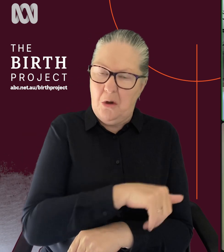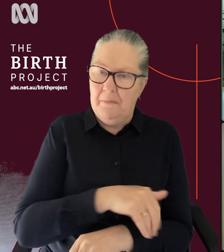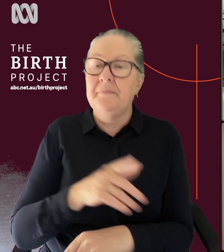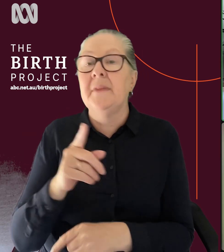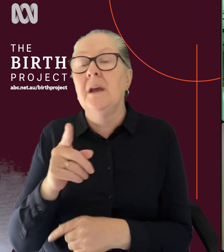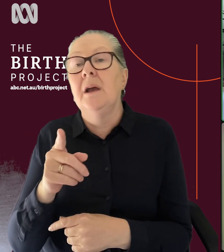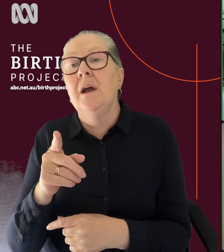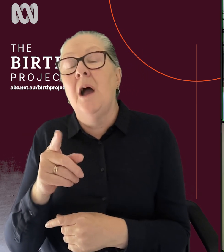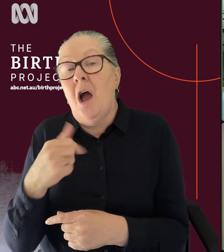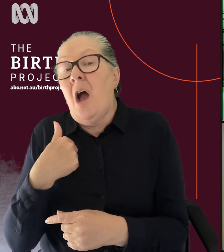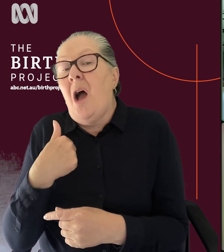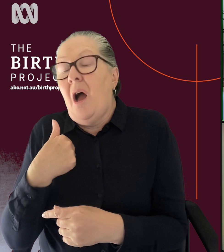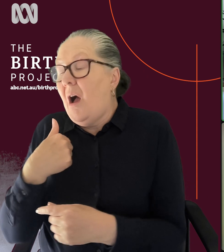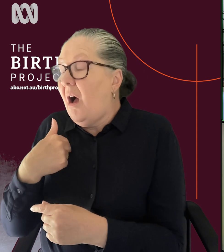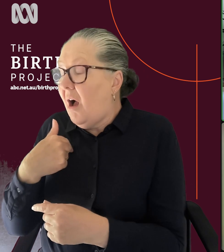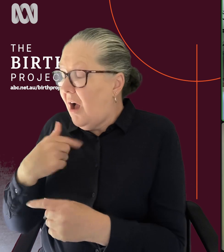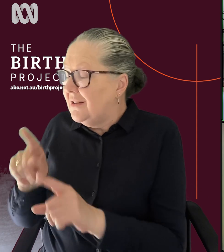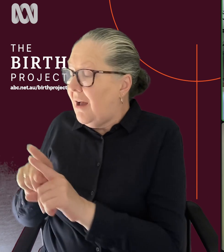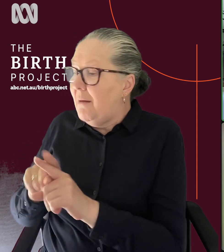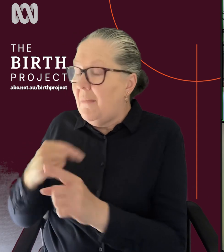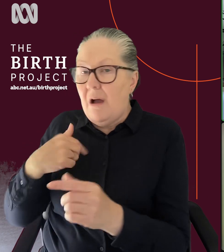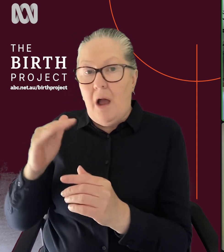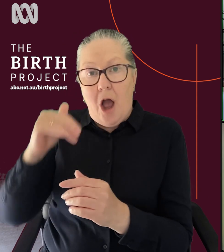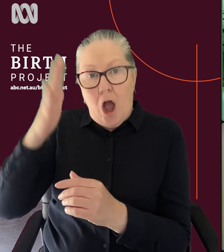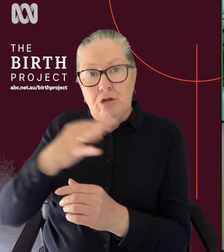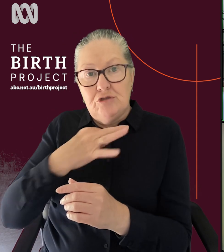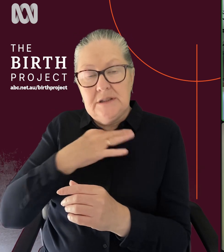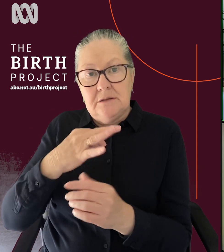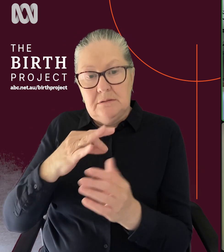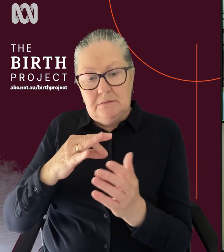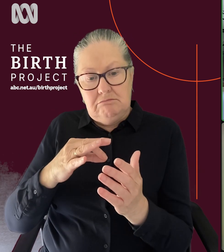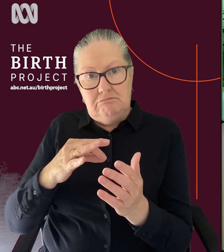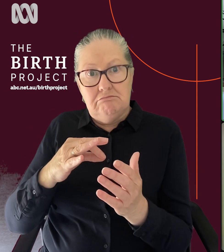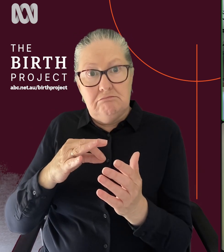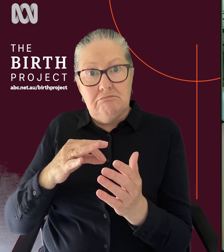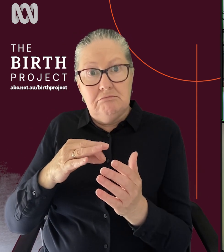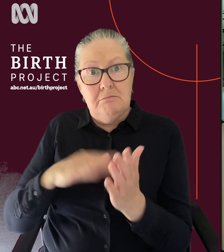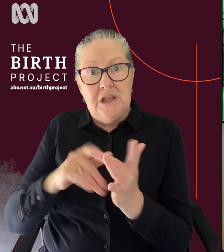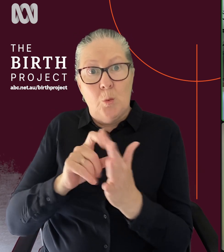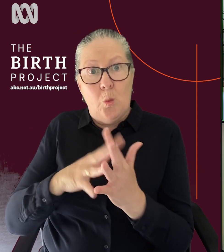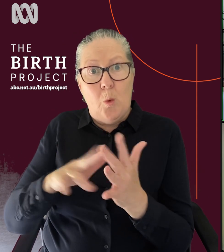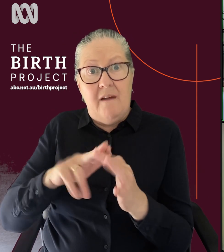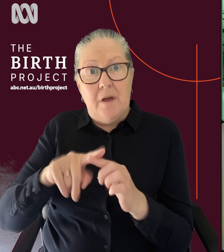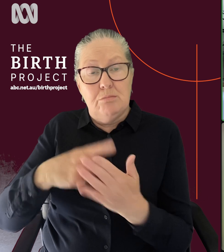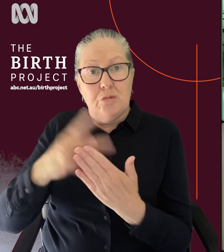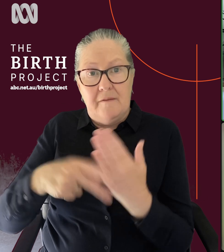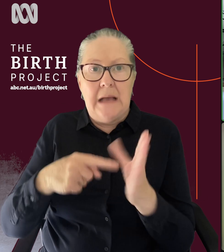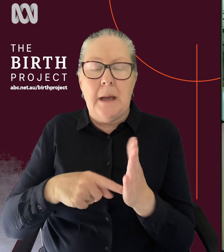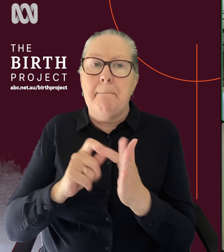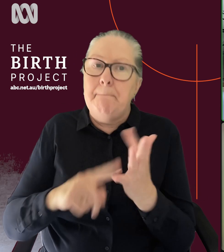in, as I say, the high risk sort of midwife program at quite a big public hospital. And for me, it was the gold